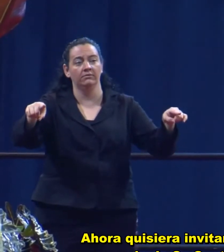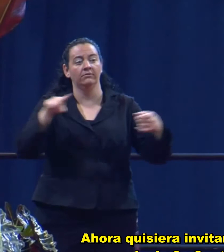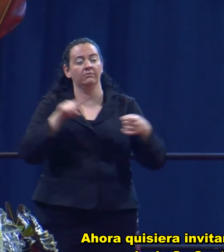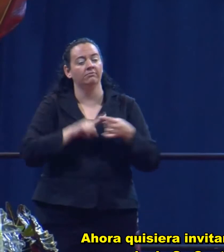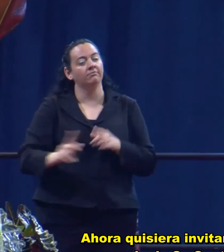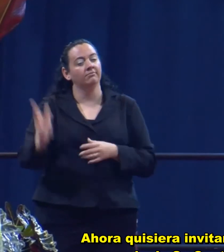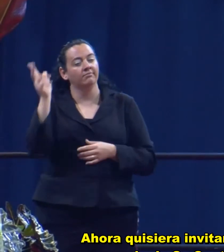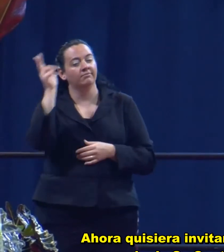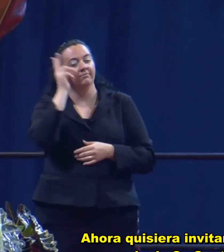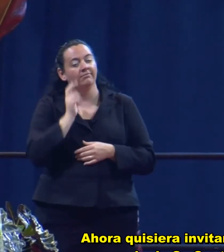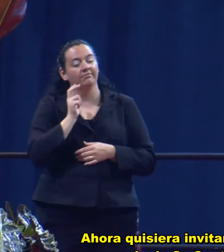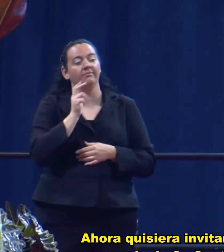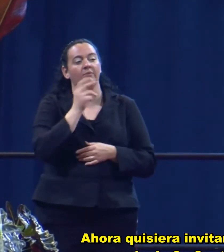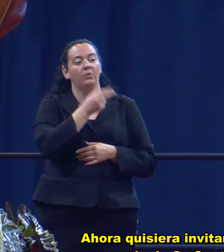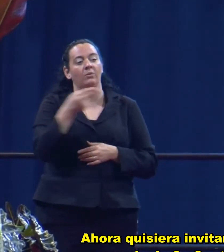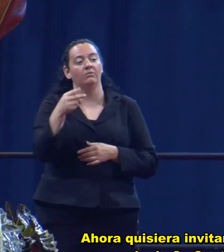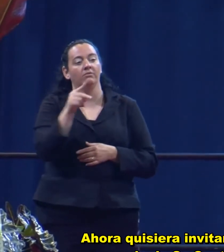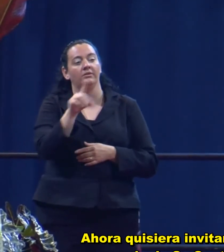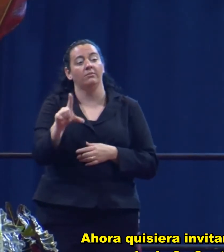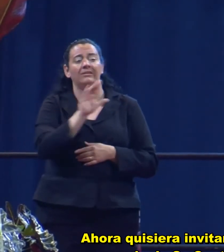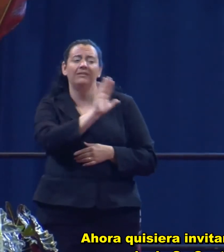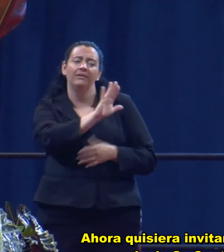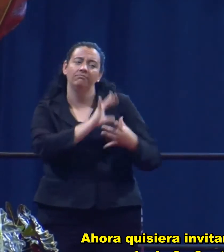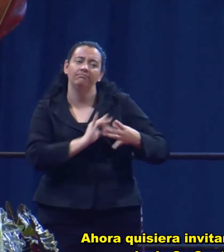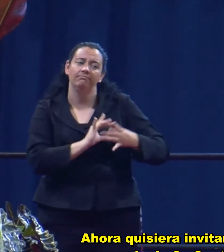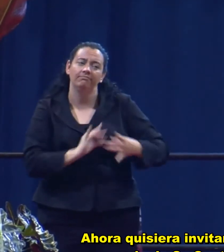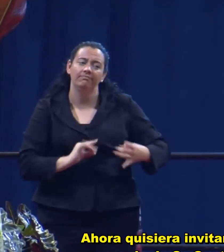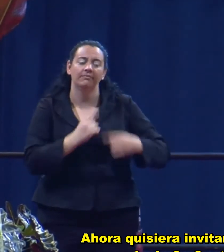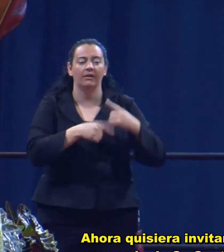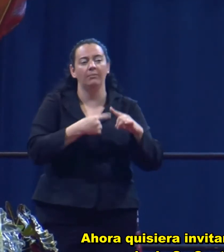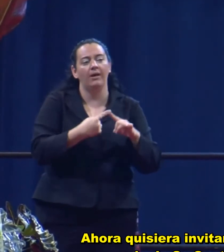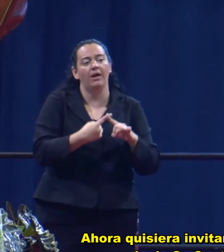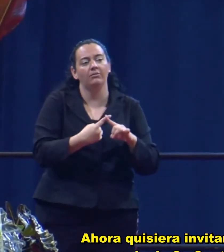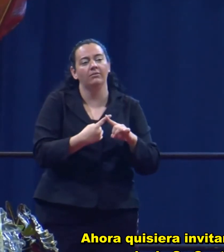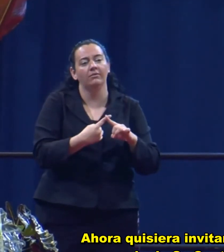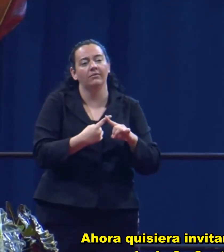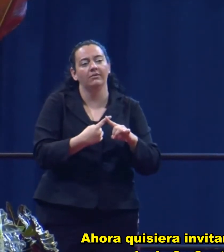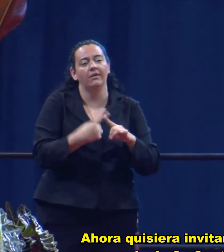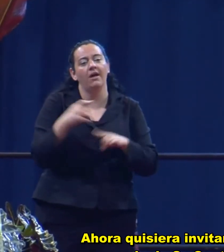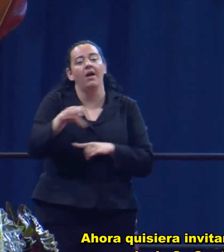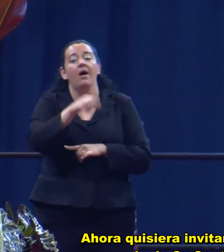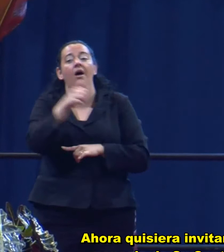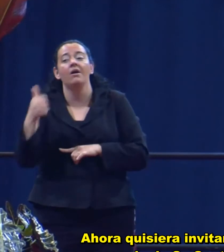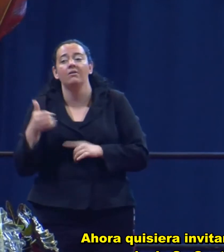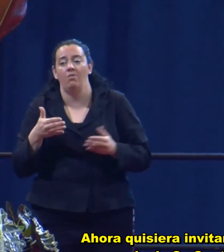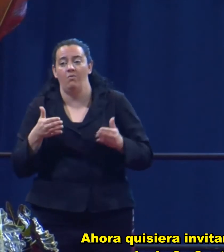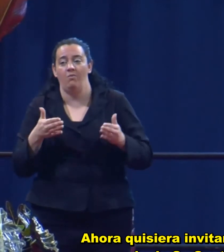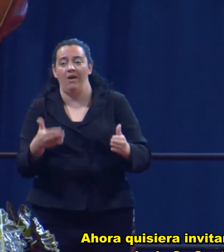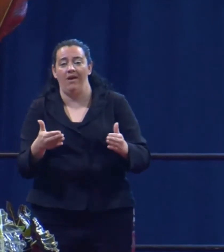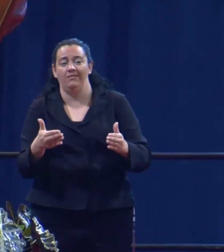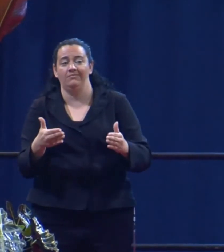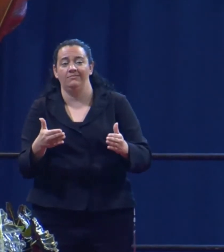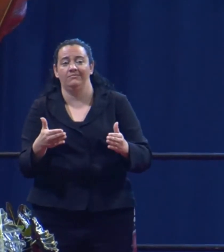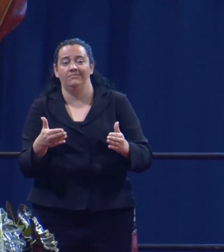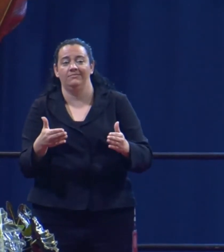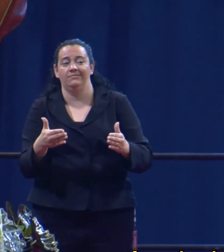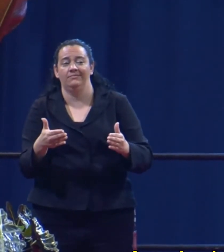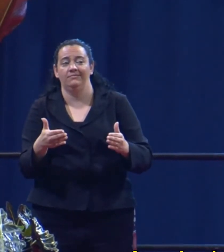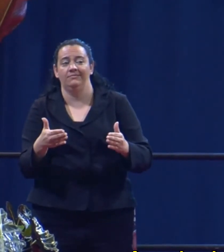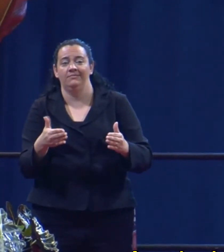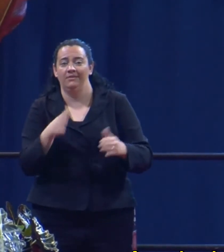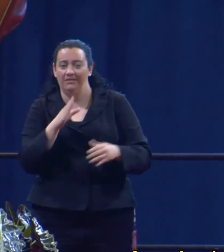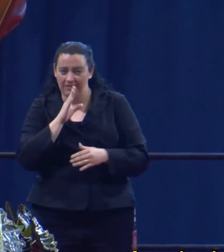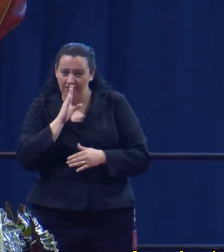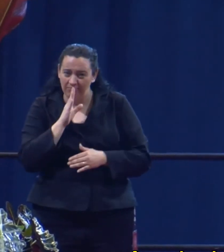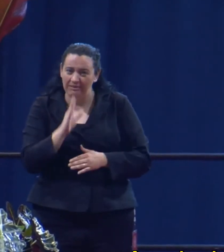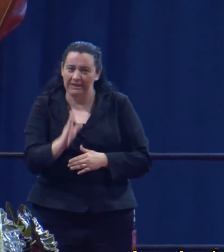listen to his holiness's message about another way of being, a